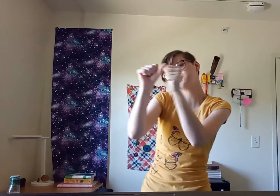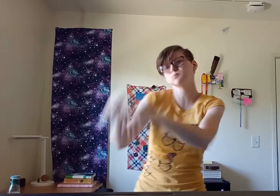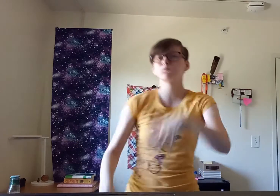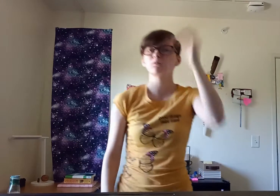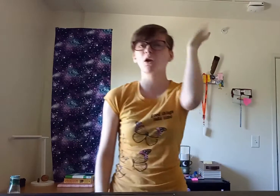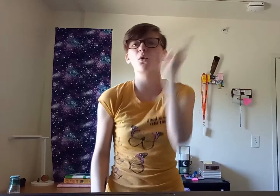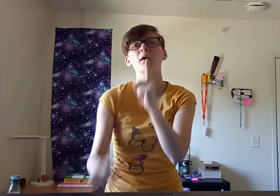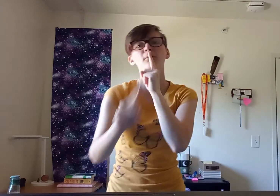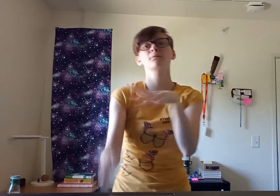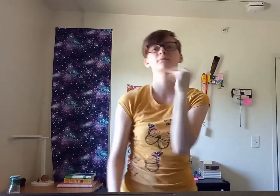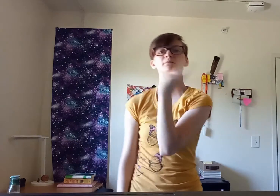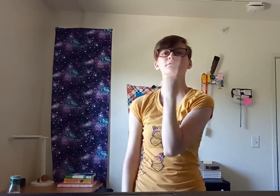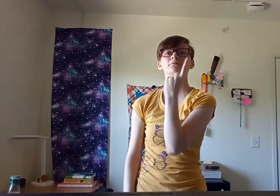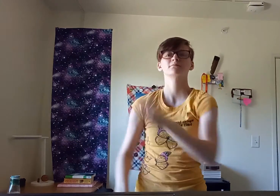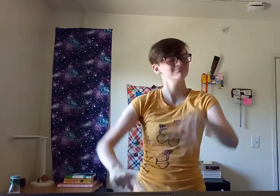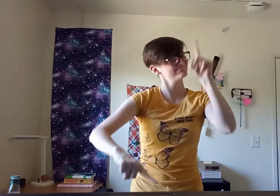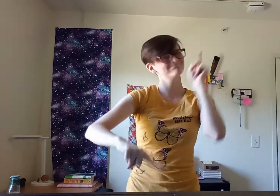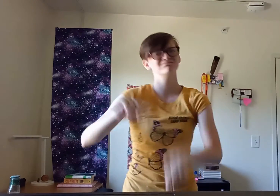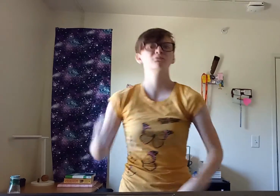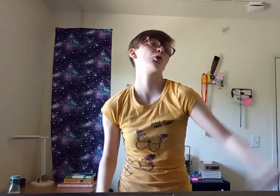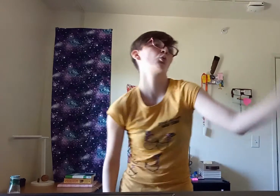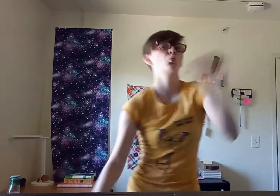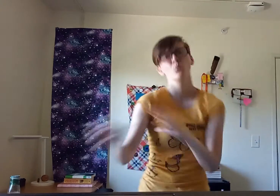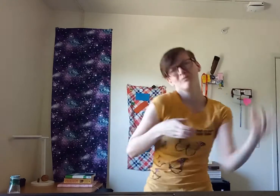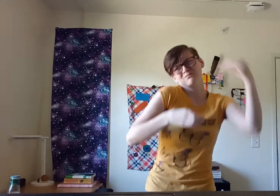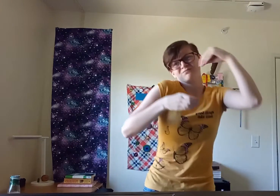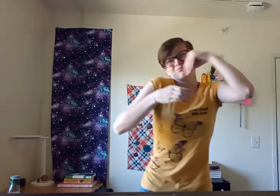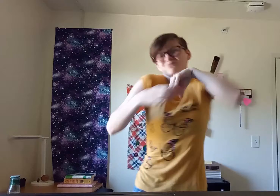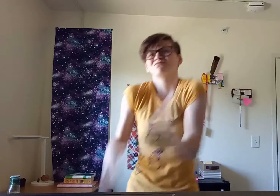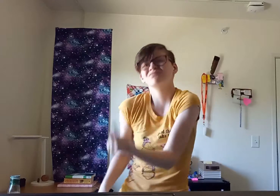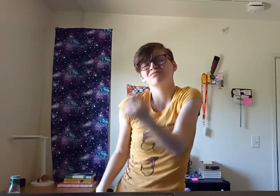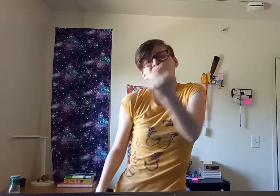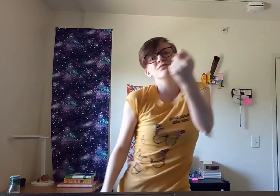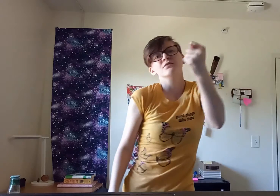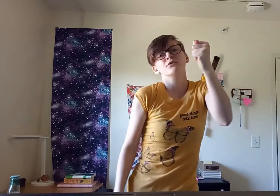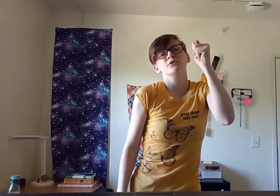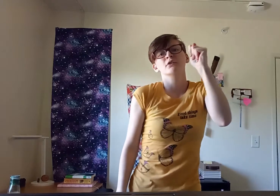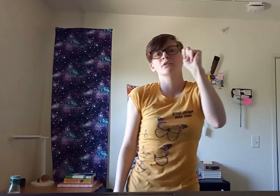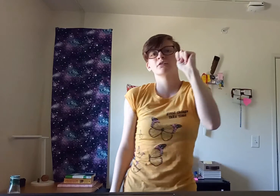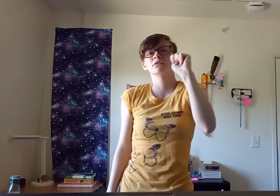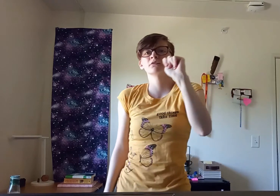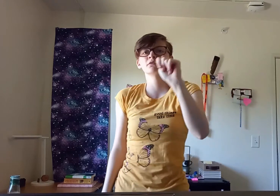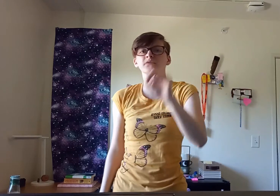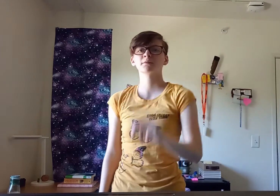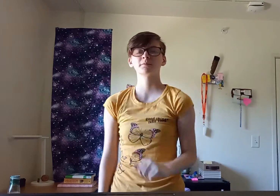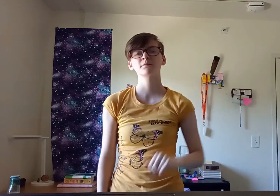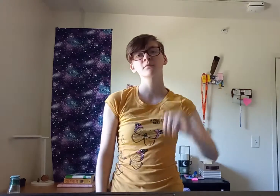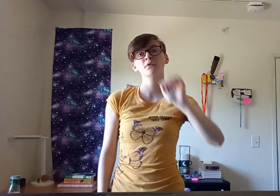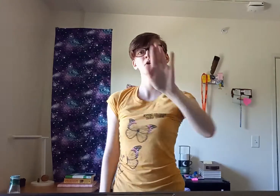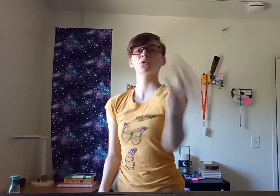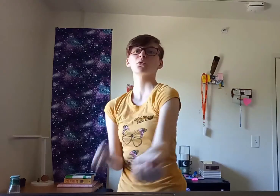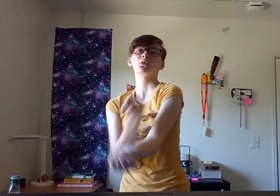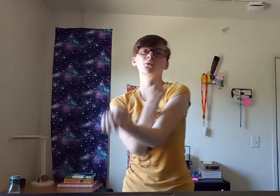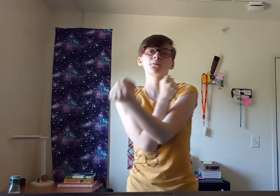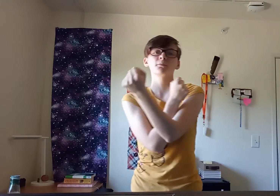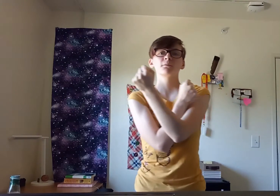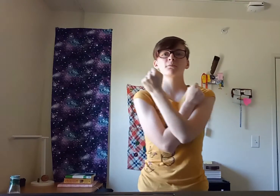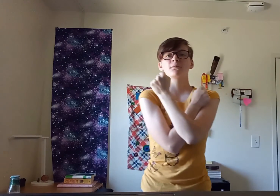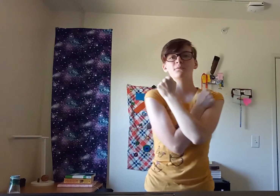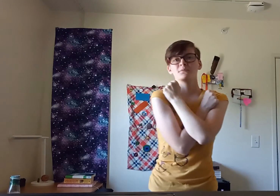fight on for reasons that I can't say, tryna hold composure. I feel